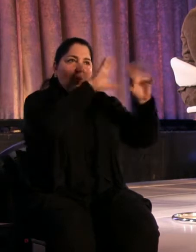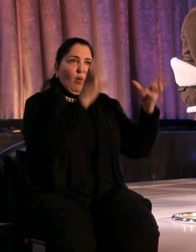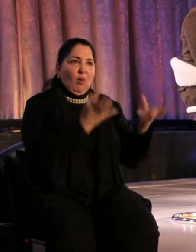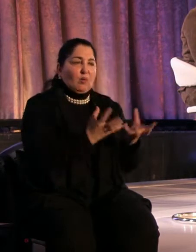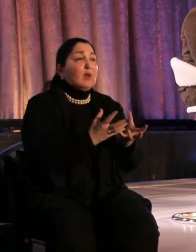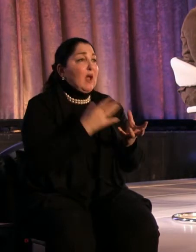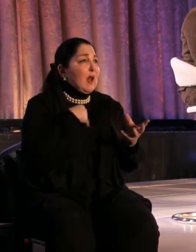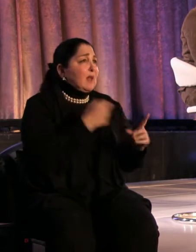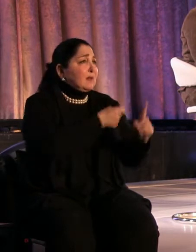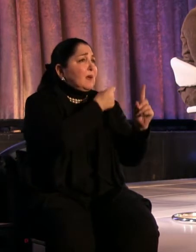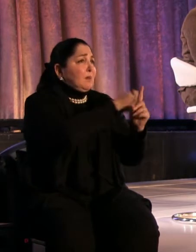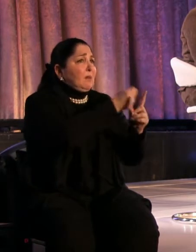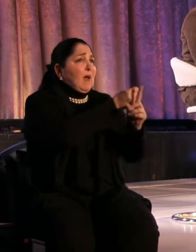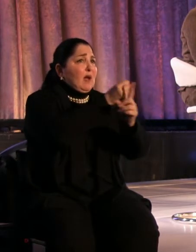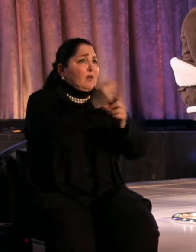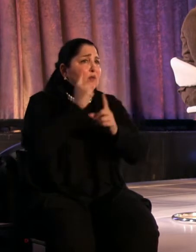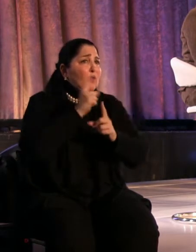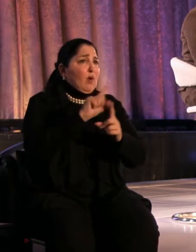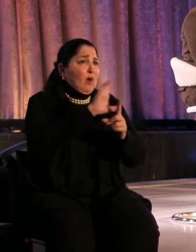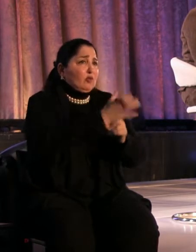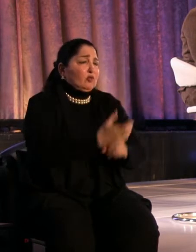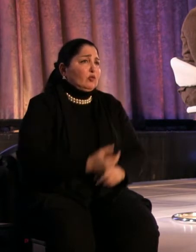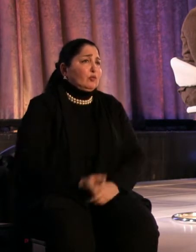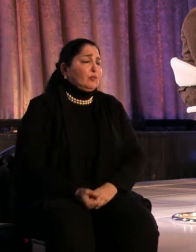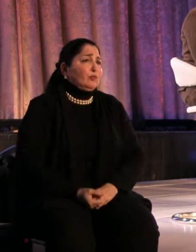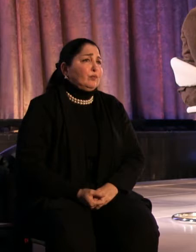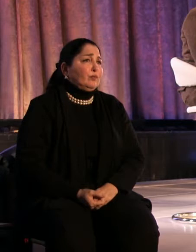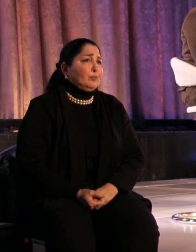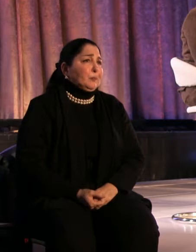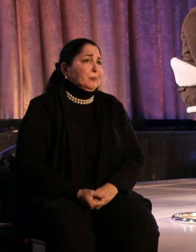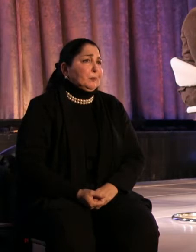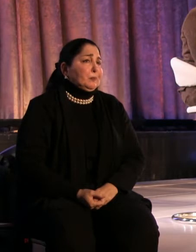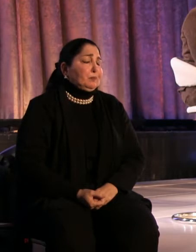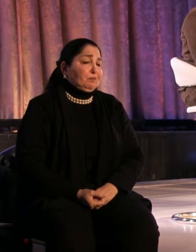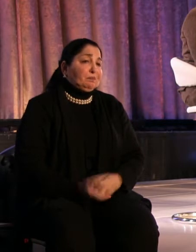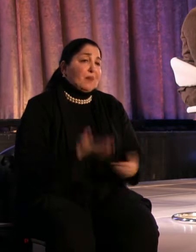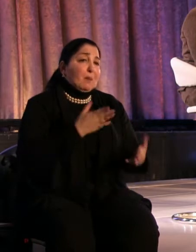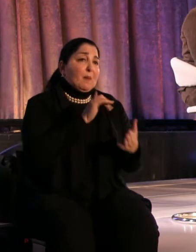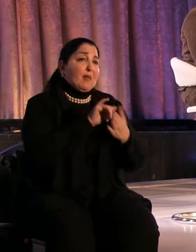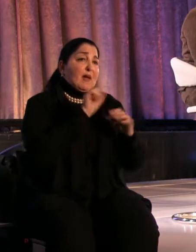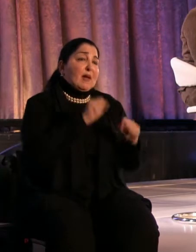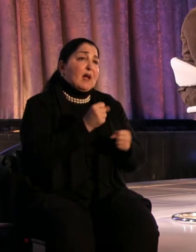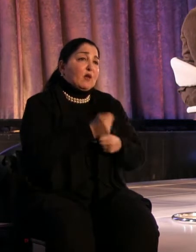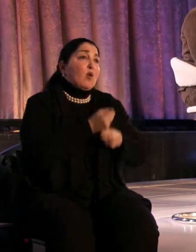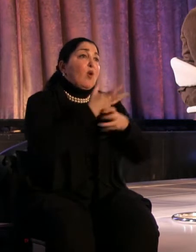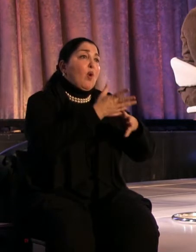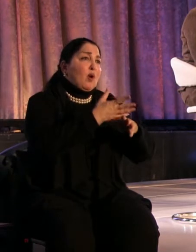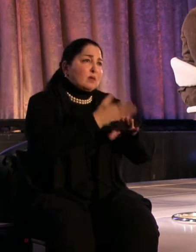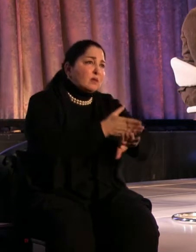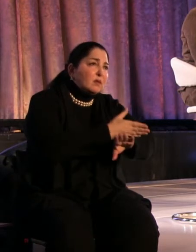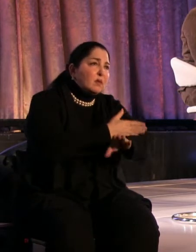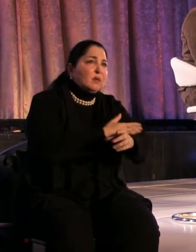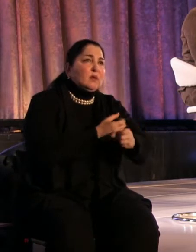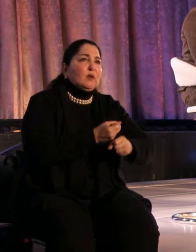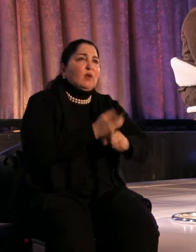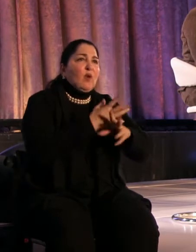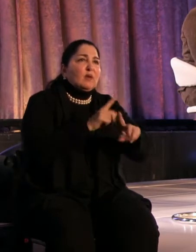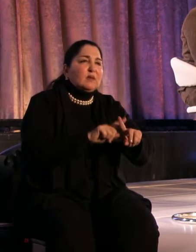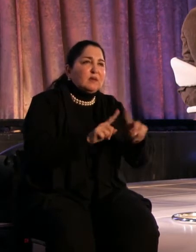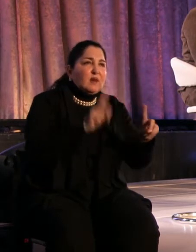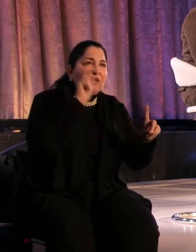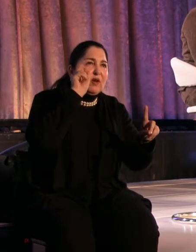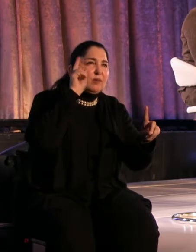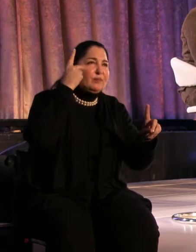those ramifications and that perhaps can create a difference or more dialogue within their